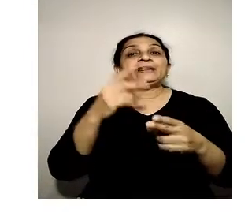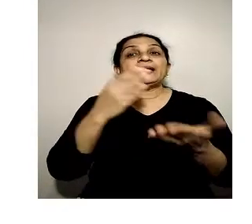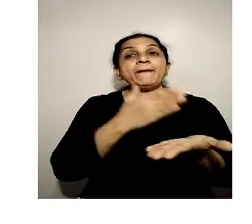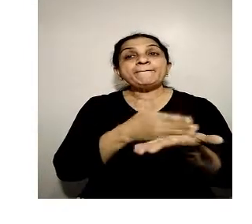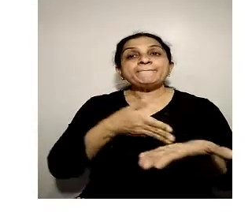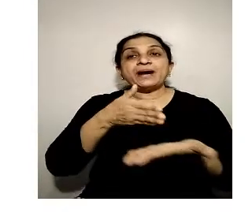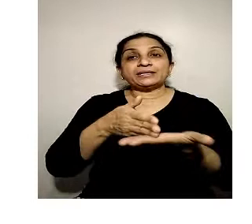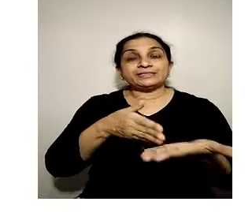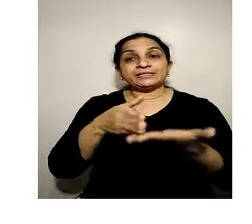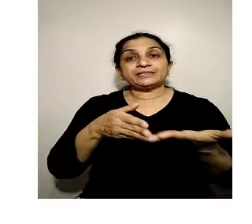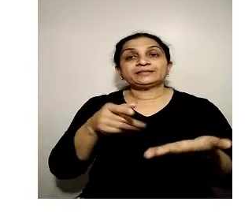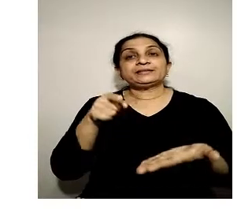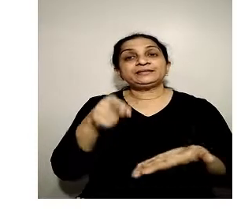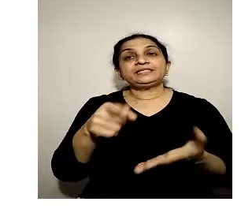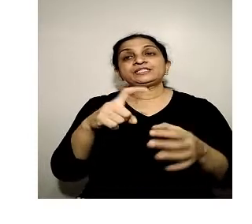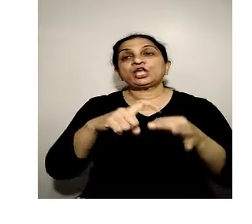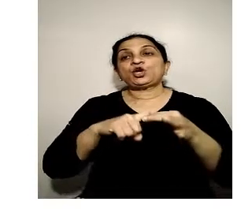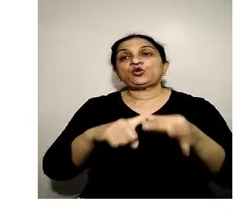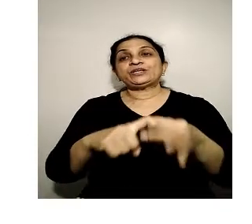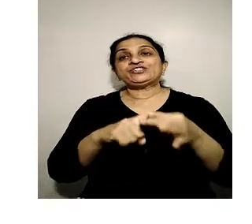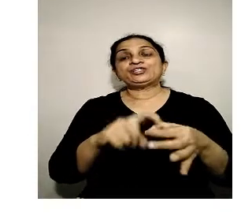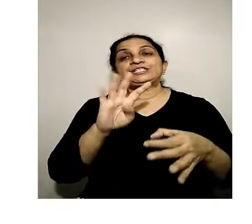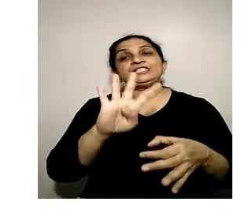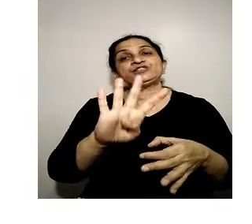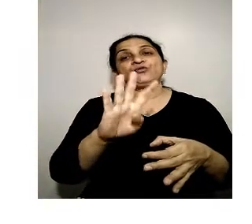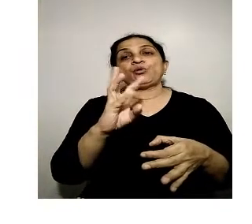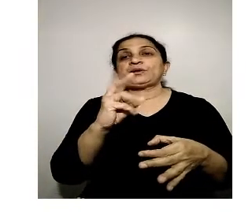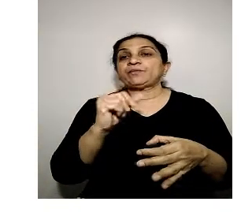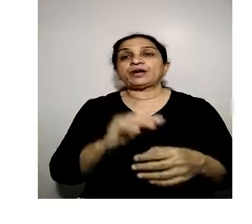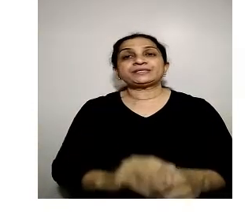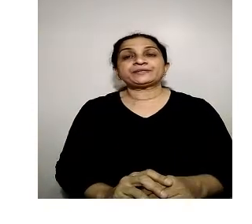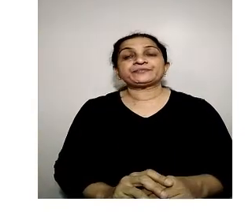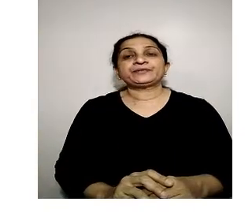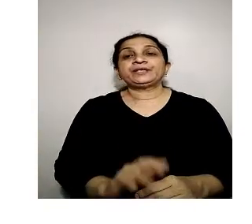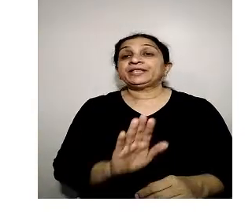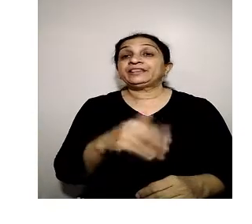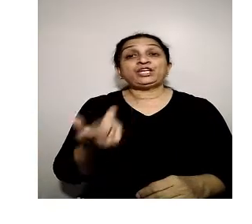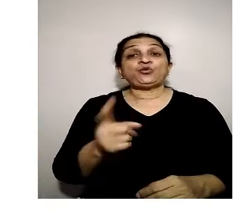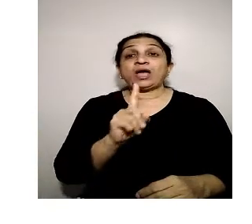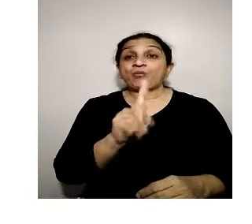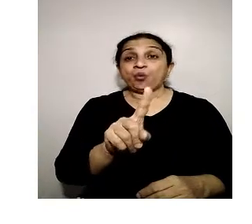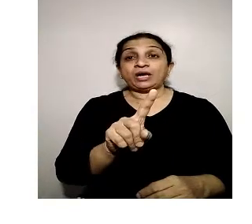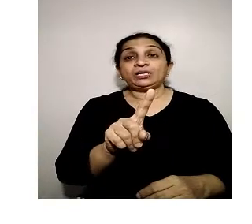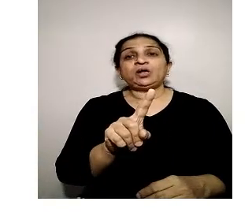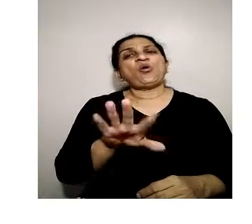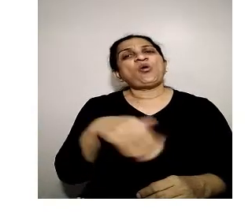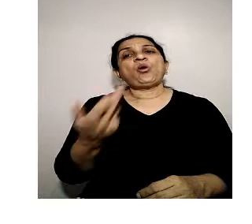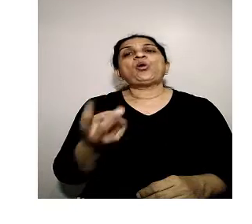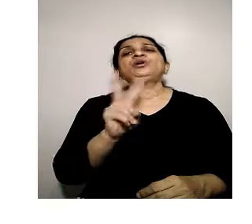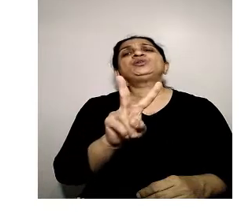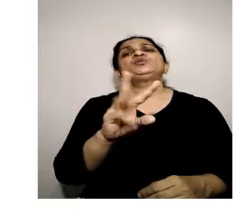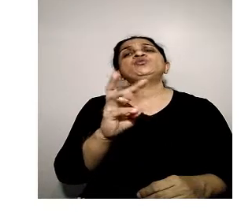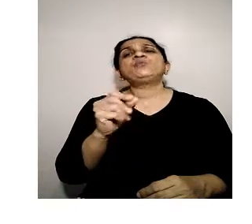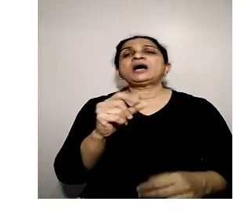the parts. This question is for Marx. Then you have one or two Marx